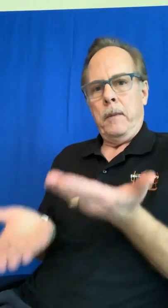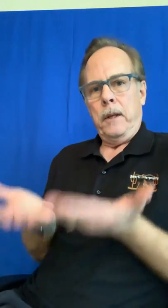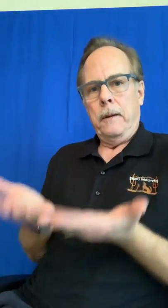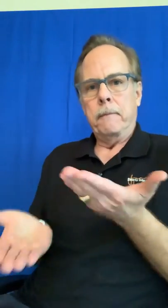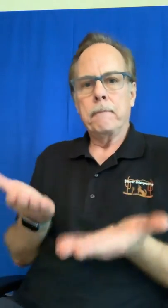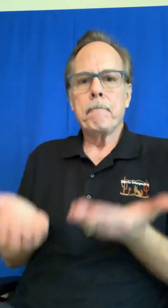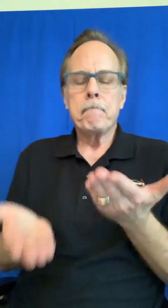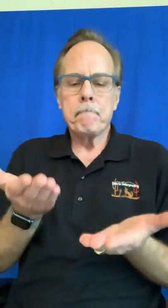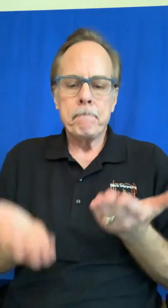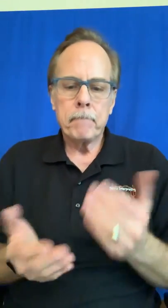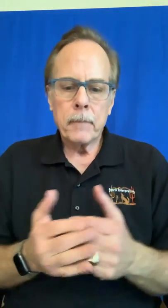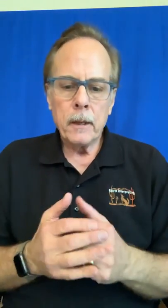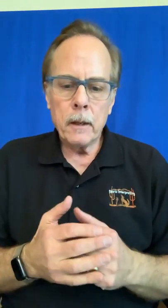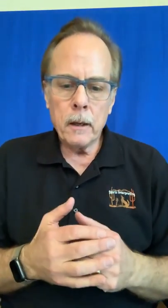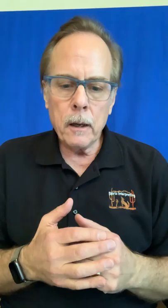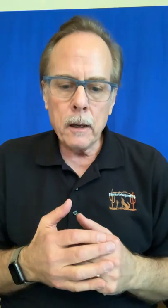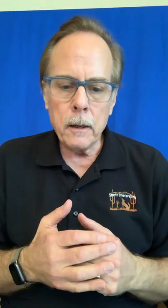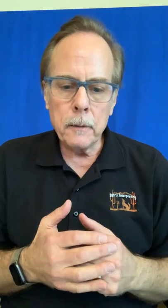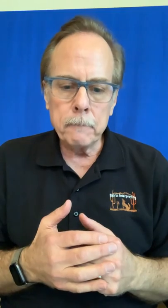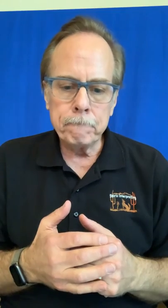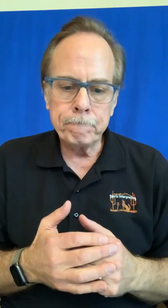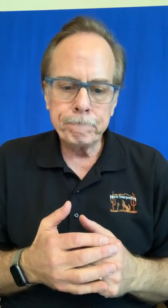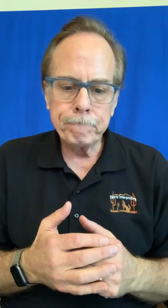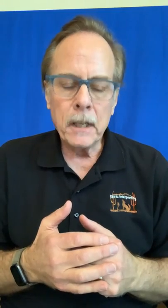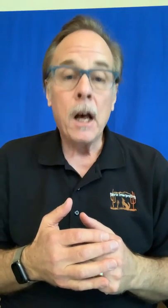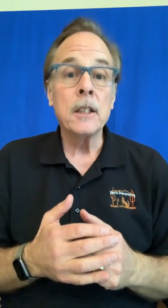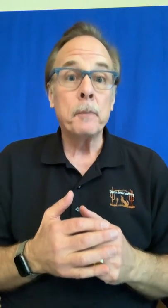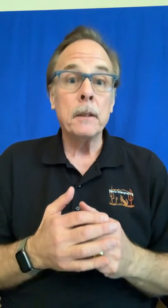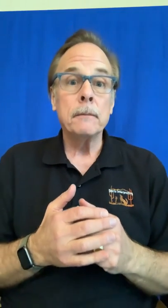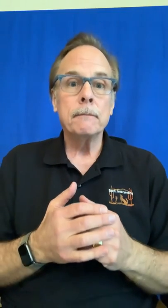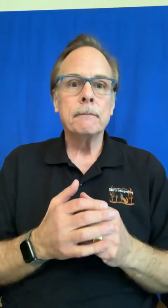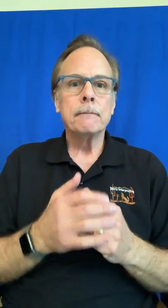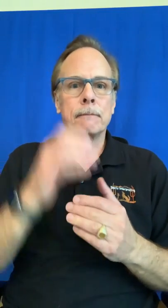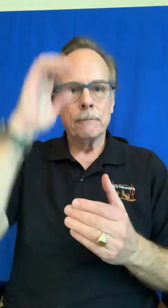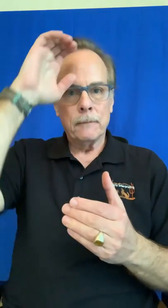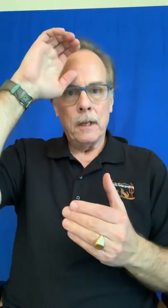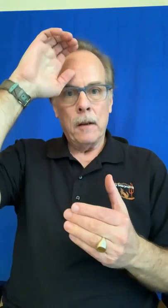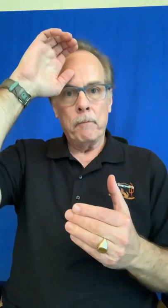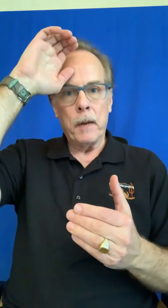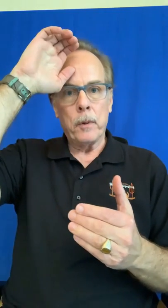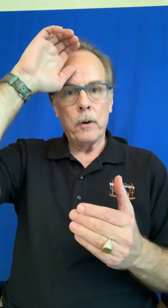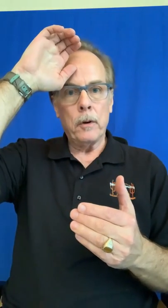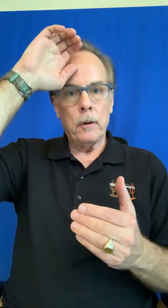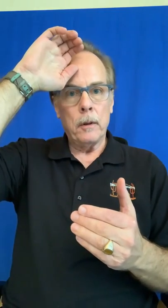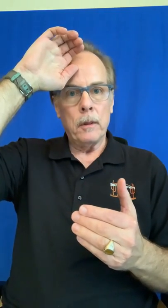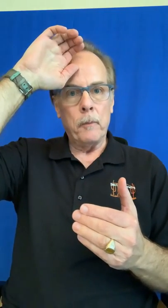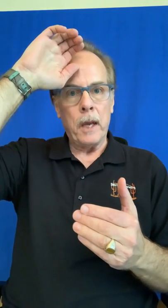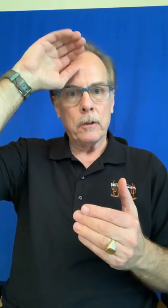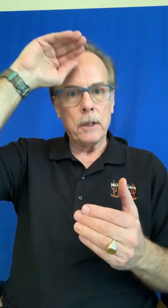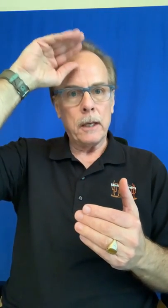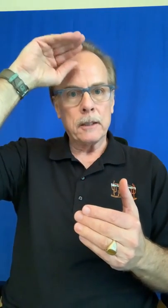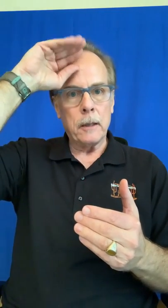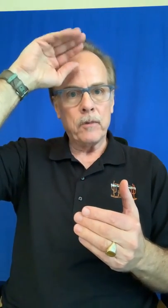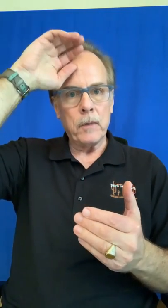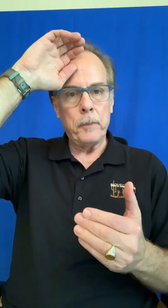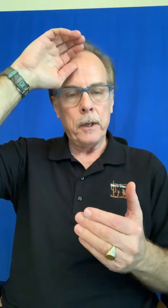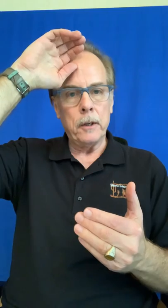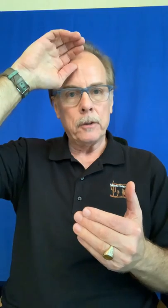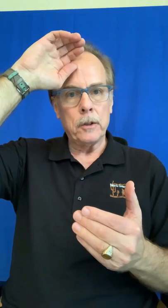um husband remember the male signs come from up here so